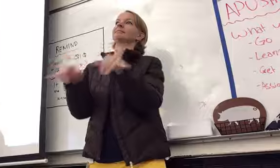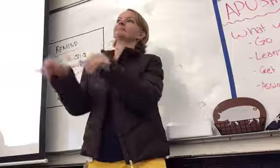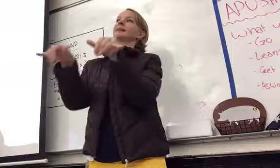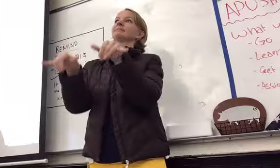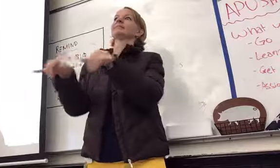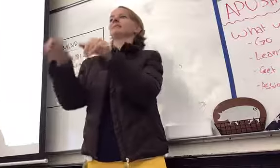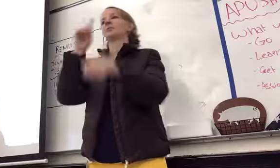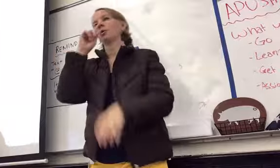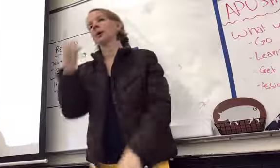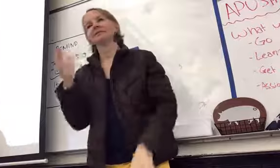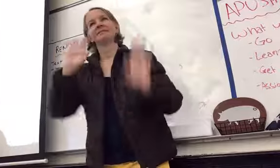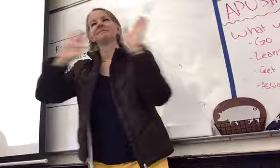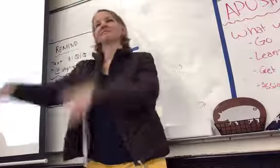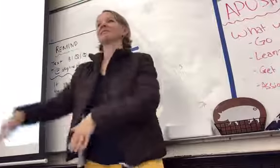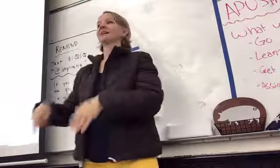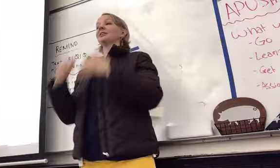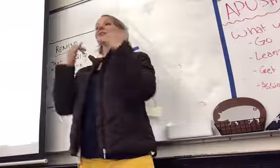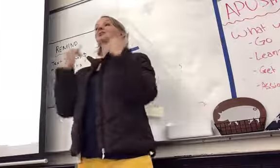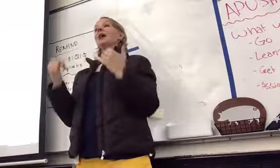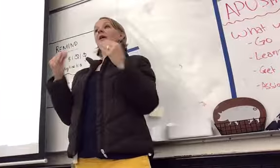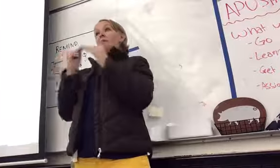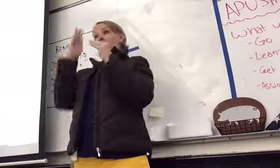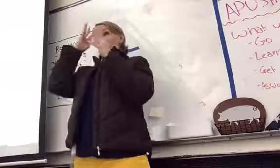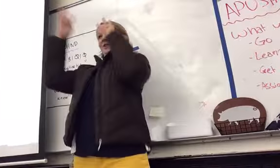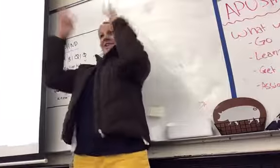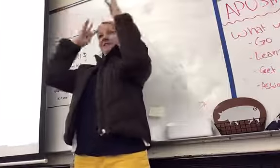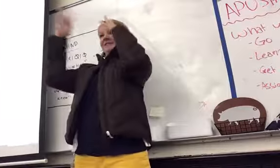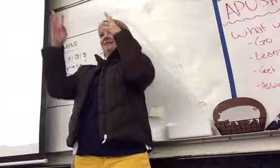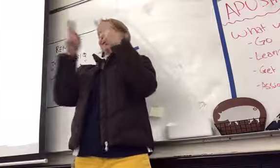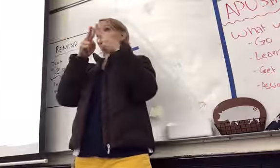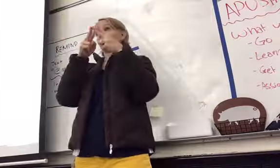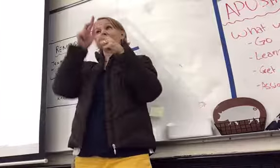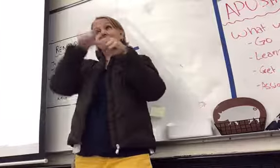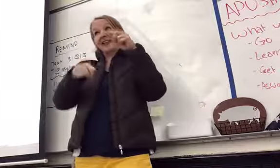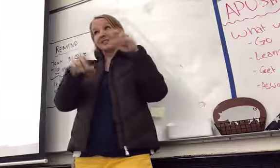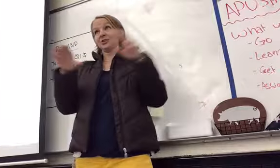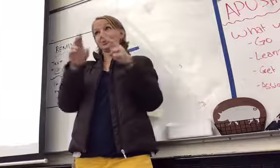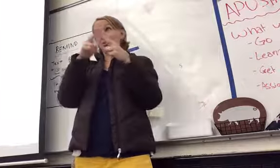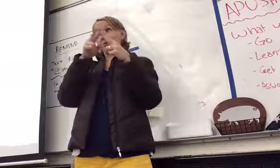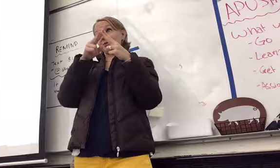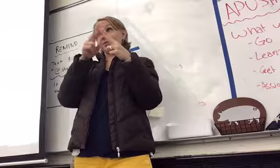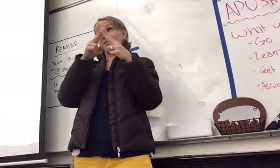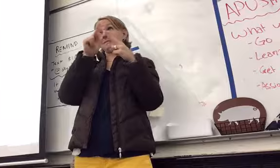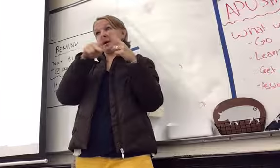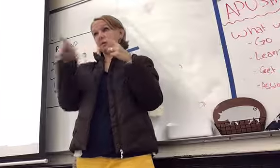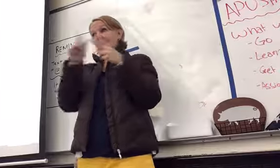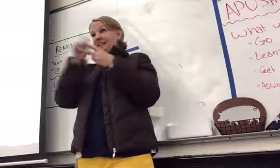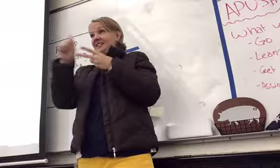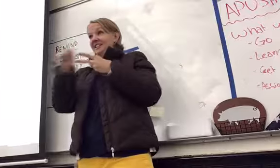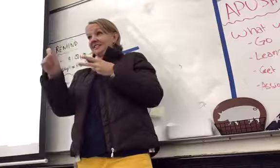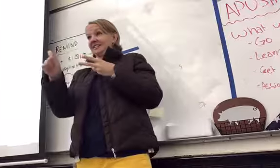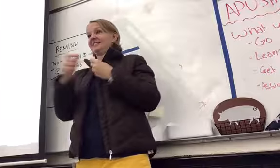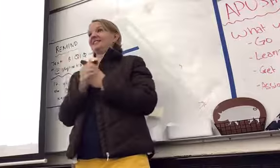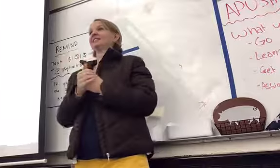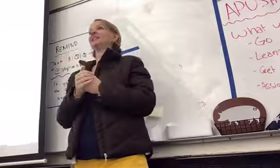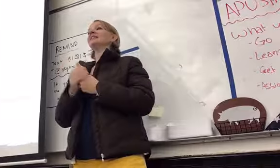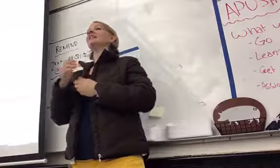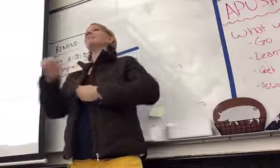now you could be more creative. Okay? Now, examples of some things that I have students doing in some of my other classes.